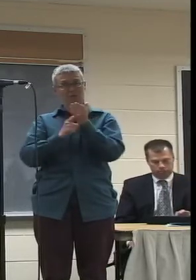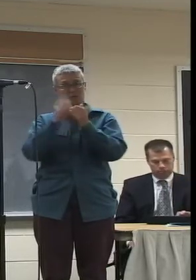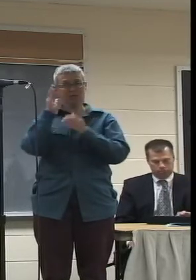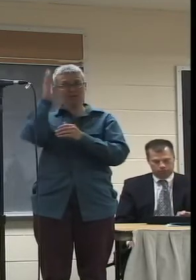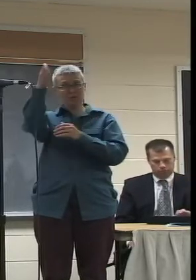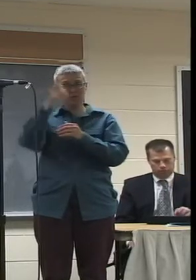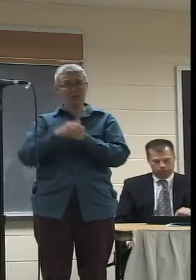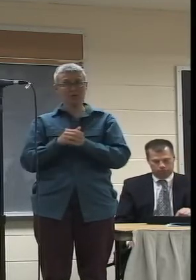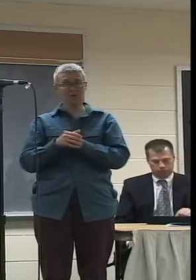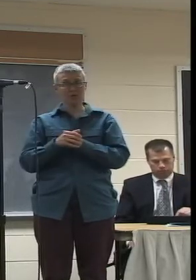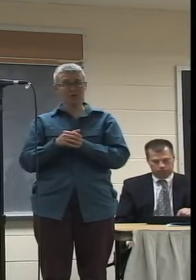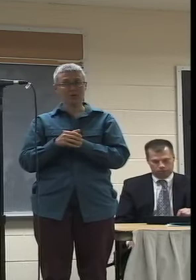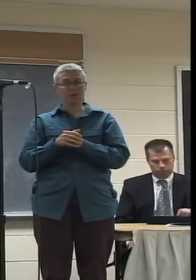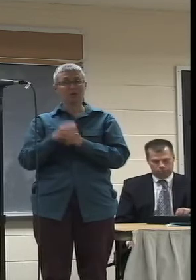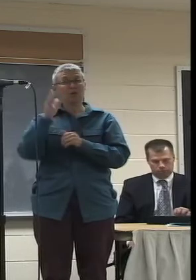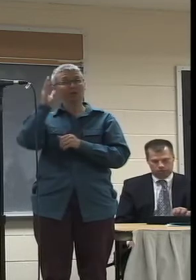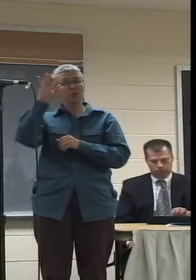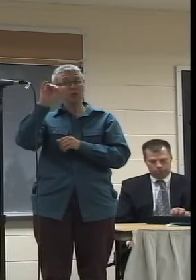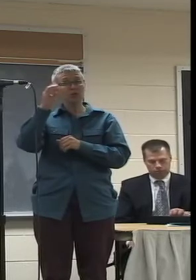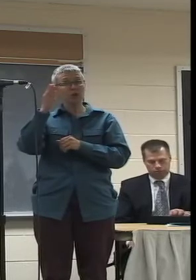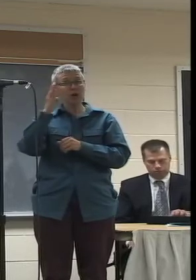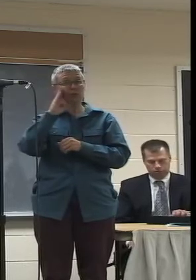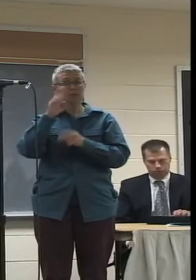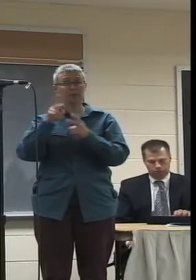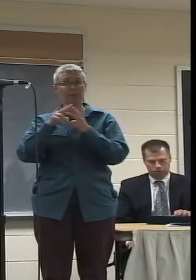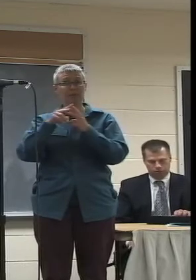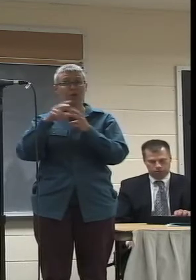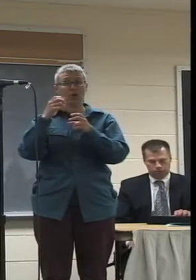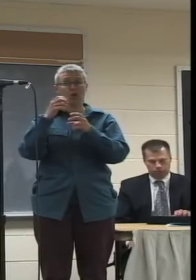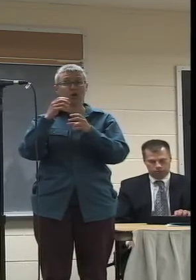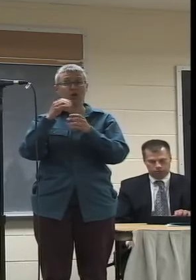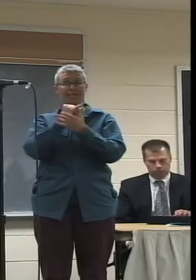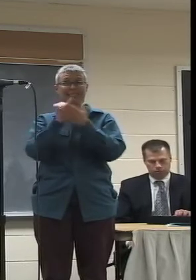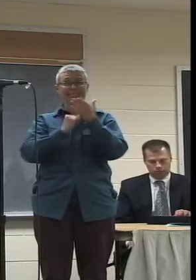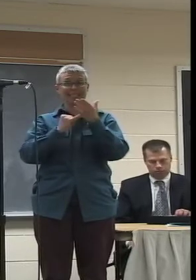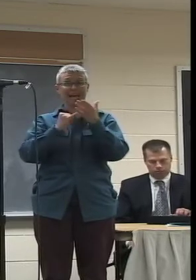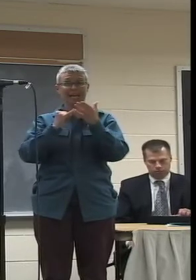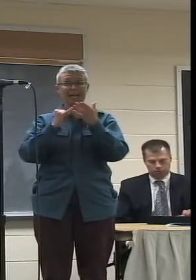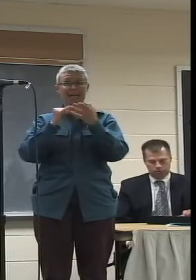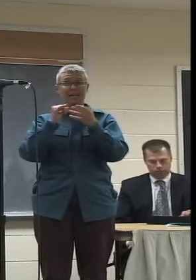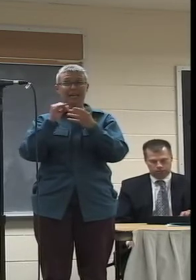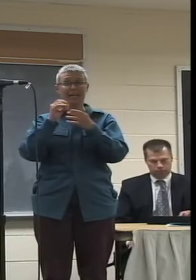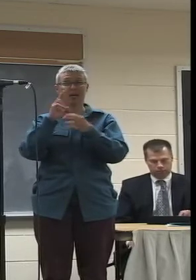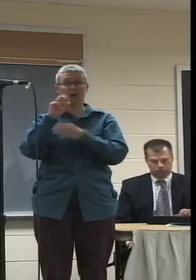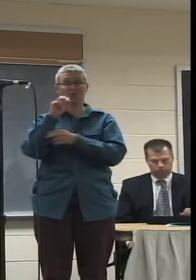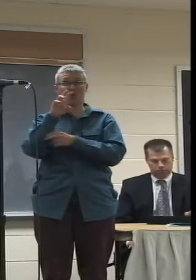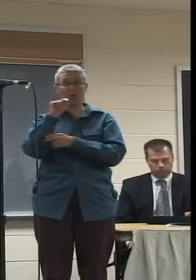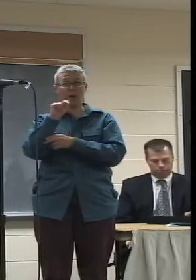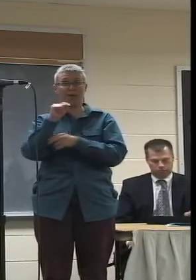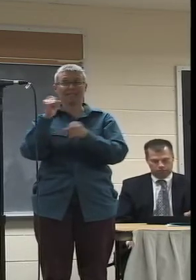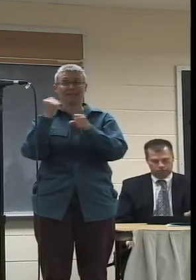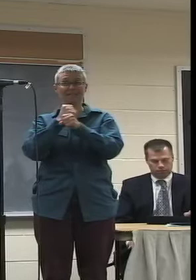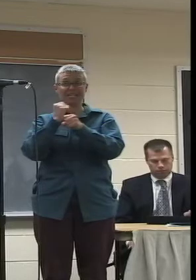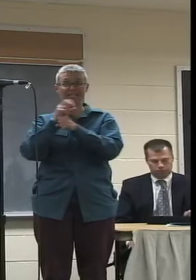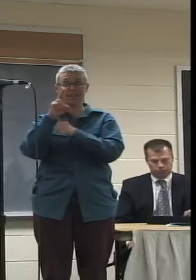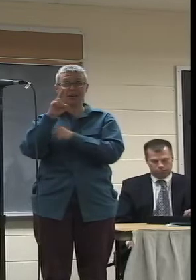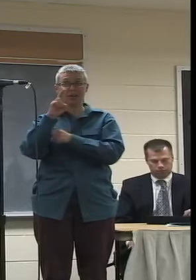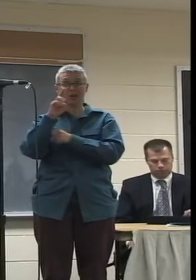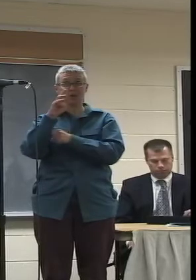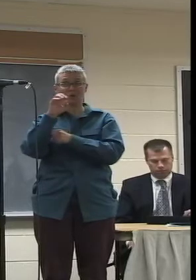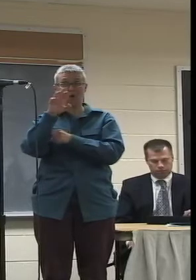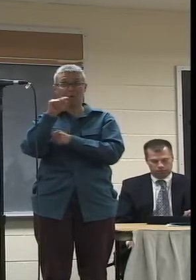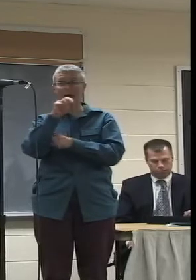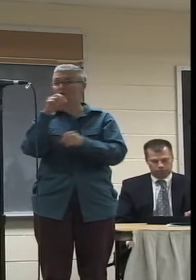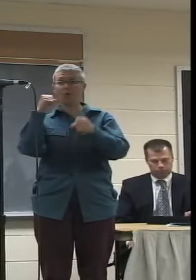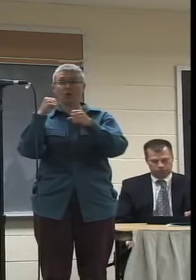I joke that future jobs are either going to be designing robots, fixing robots, or fighting robots. But I think there's also going to be a real need